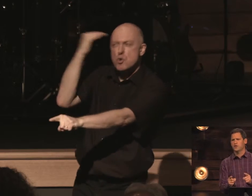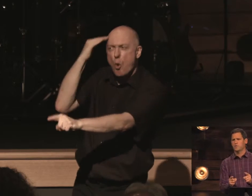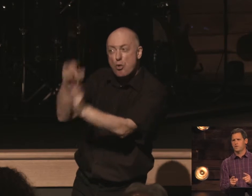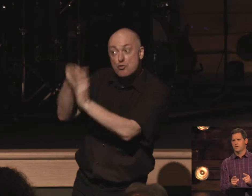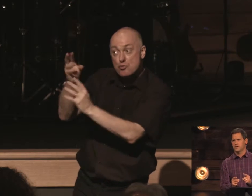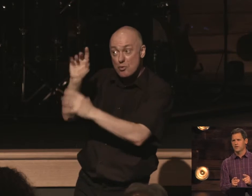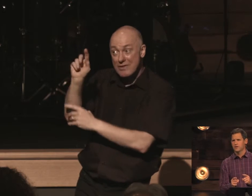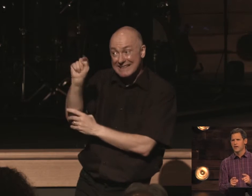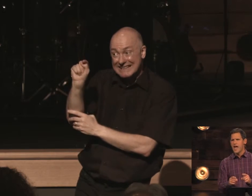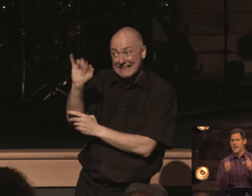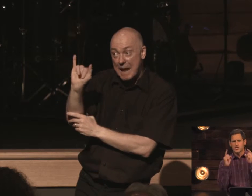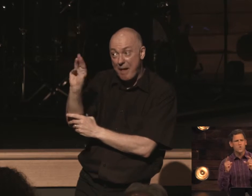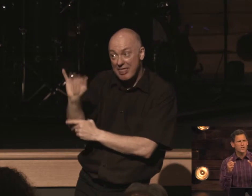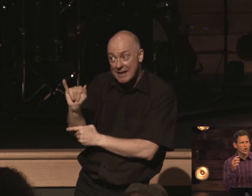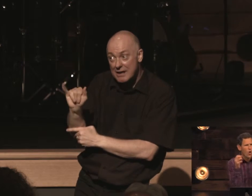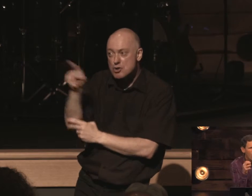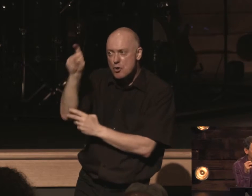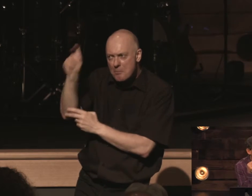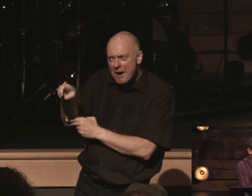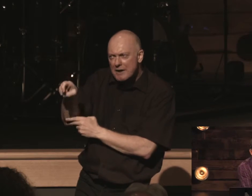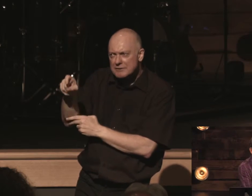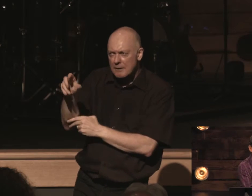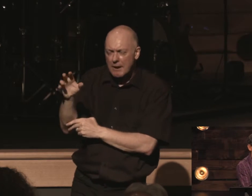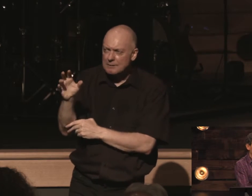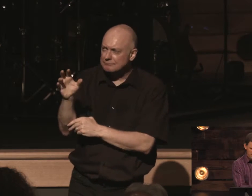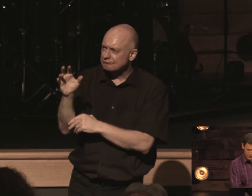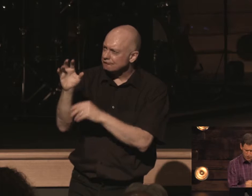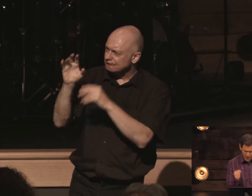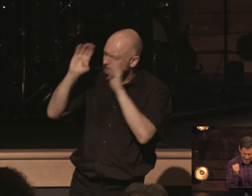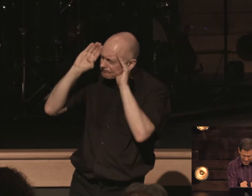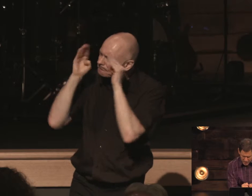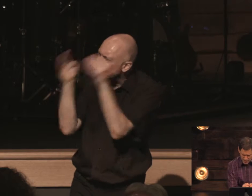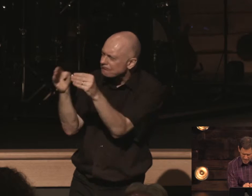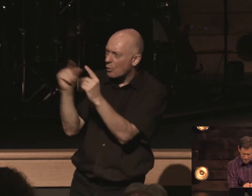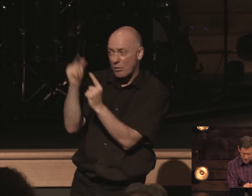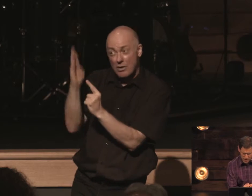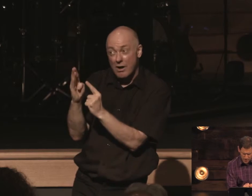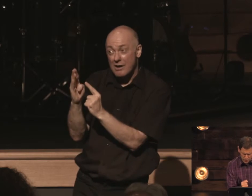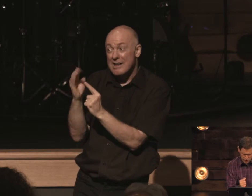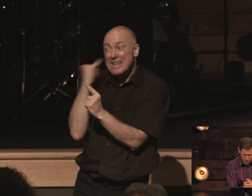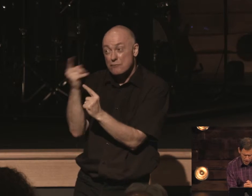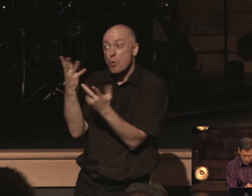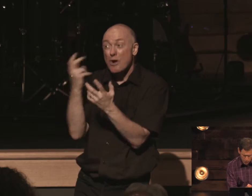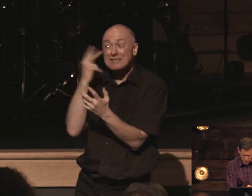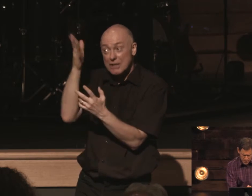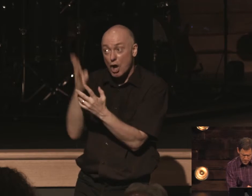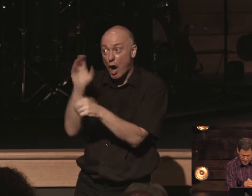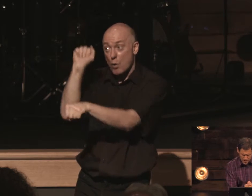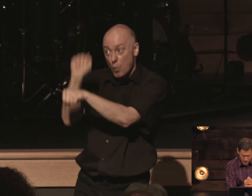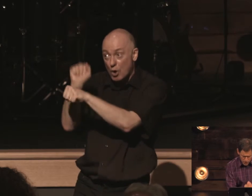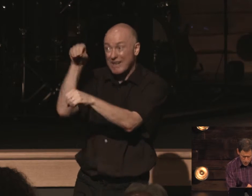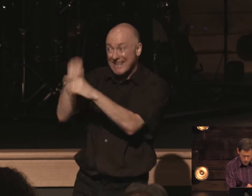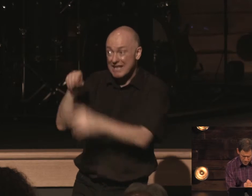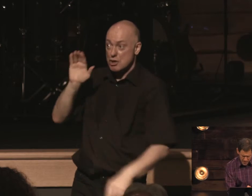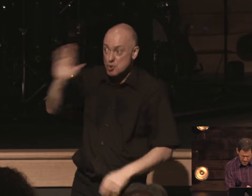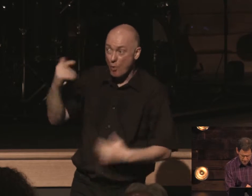timothy and you must hold fast to it if you have any chance of seeing god work in your life